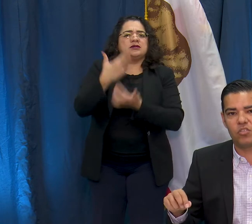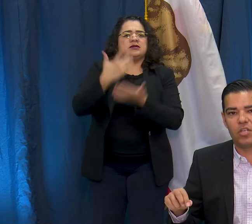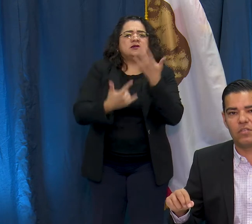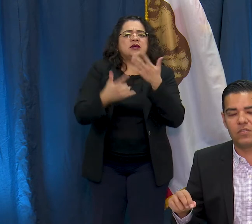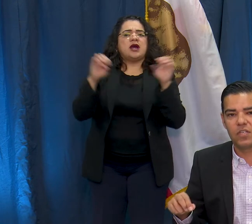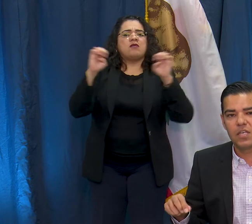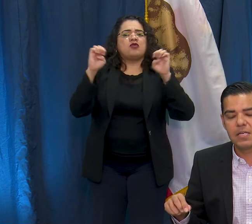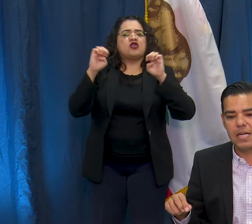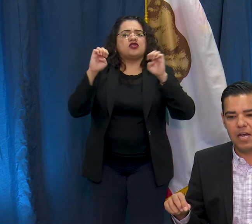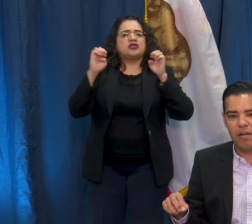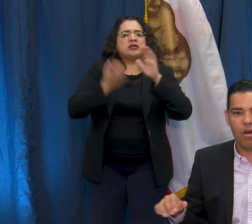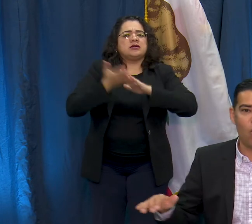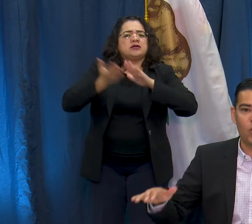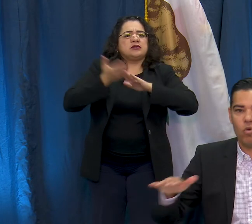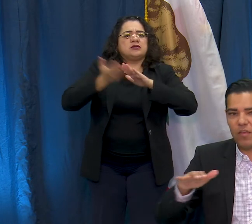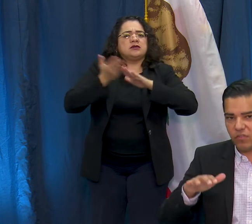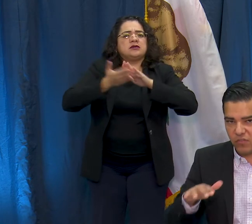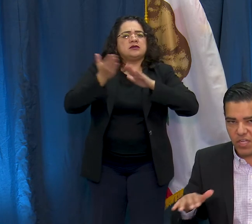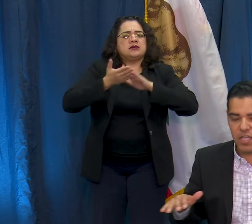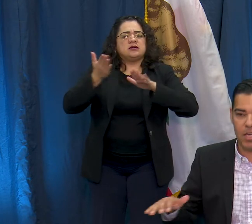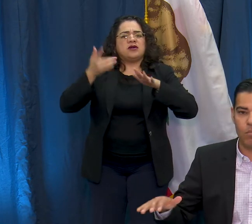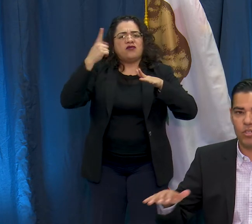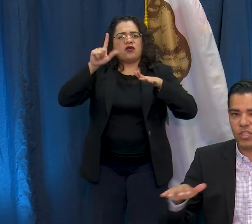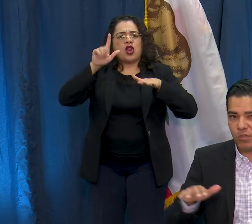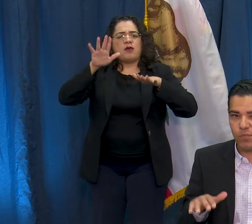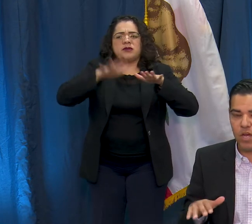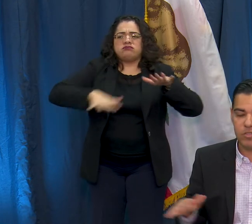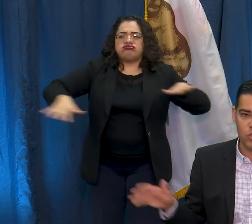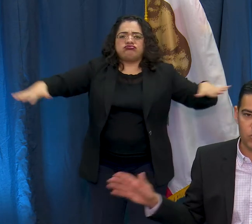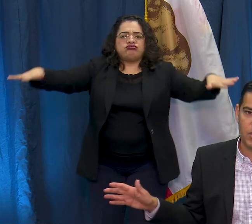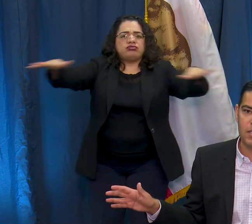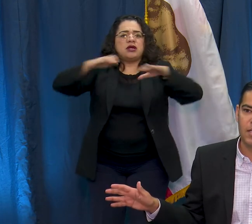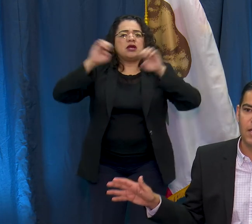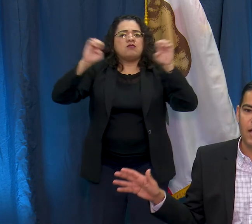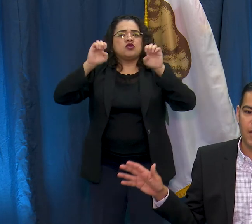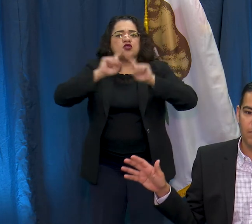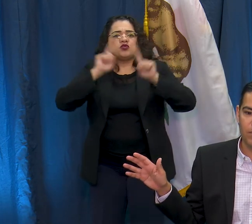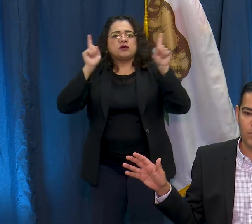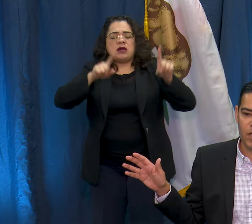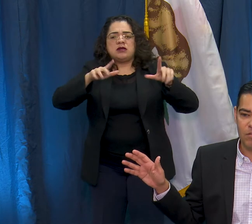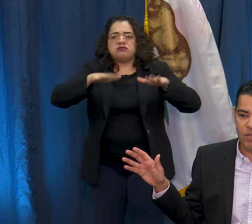operations all across the city and emergency response and she